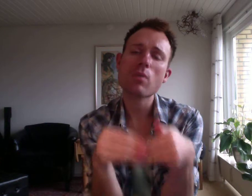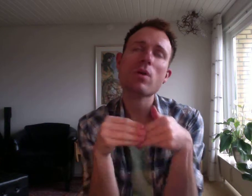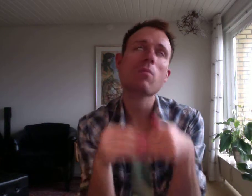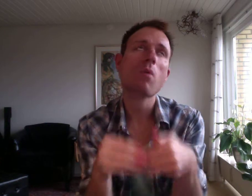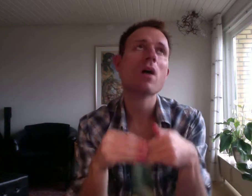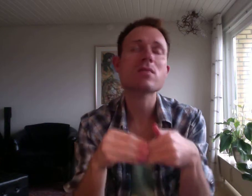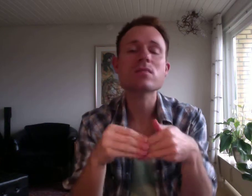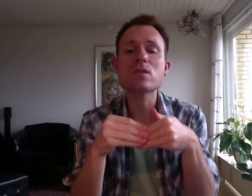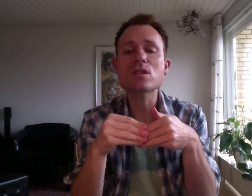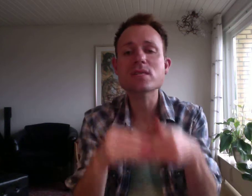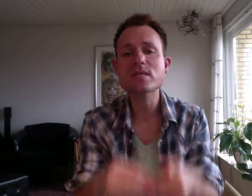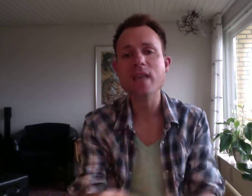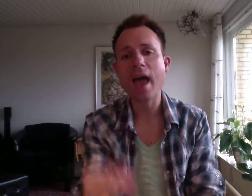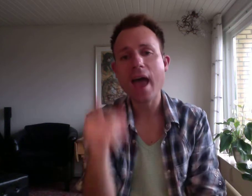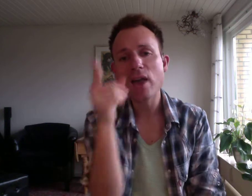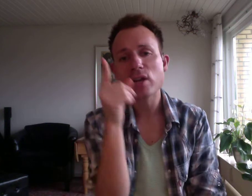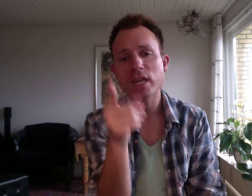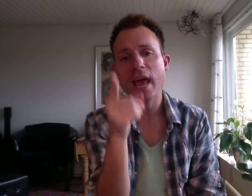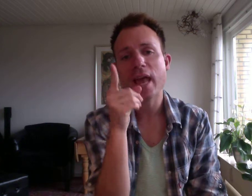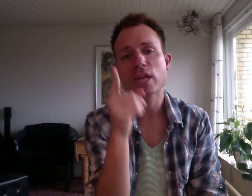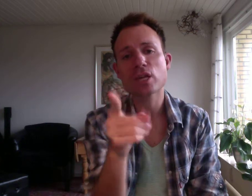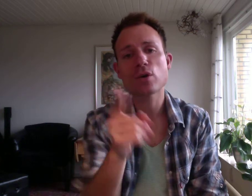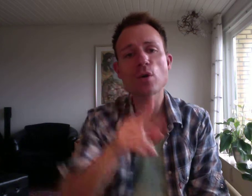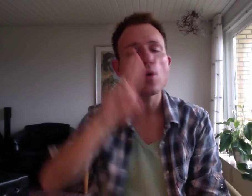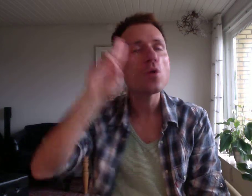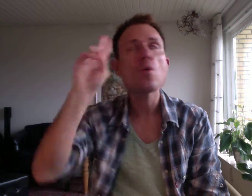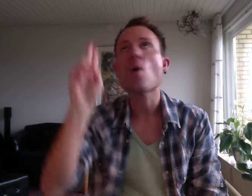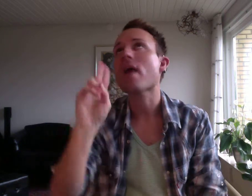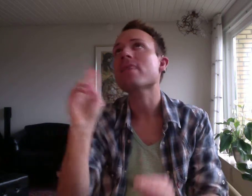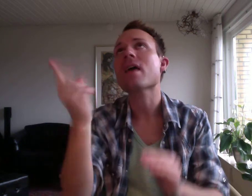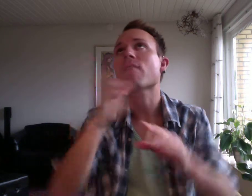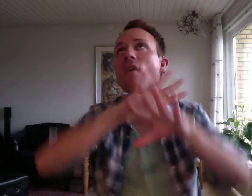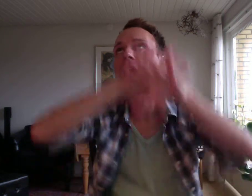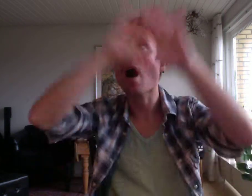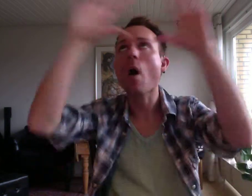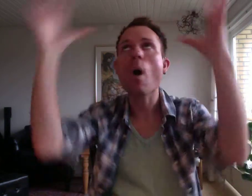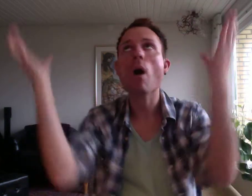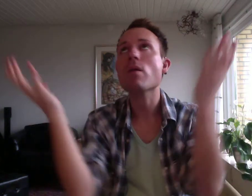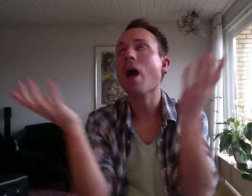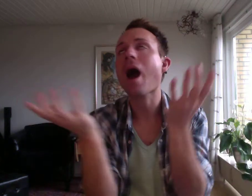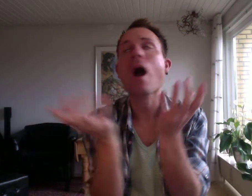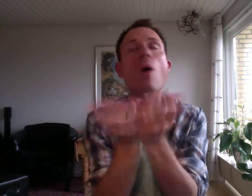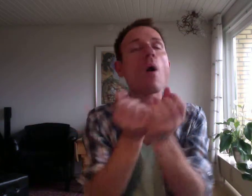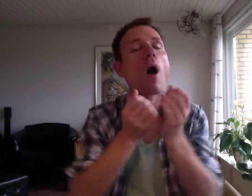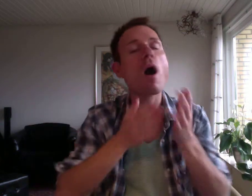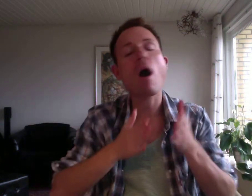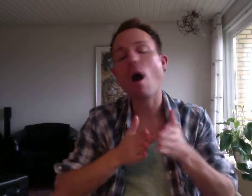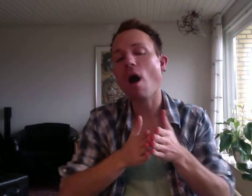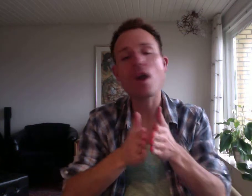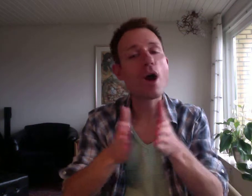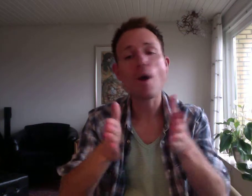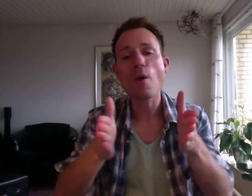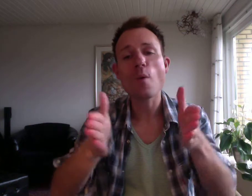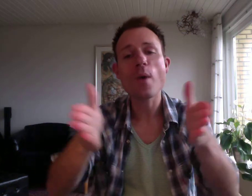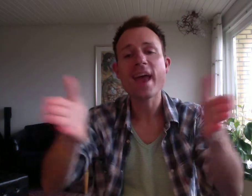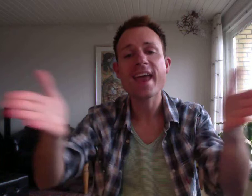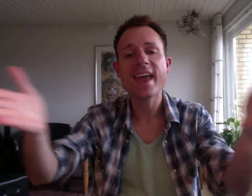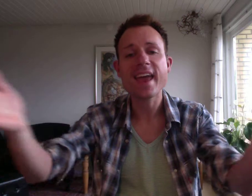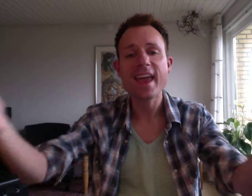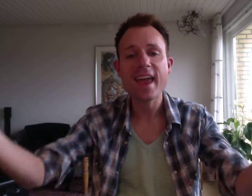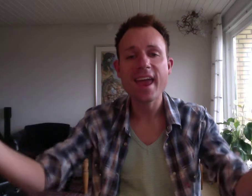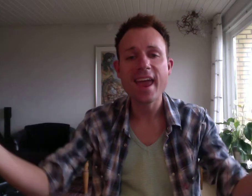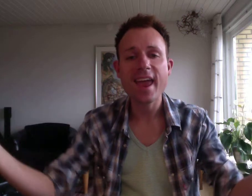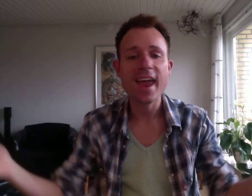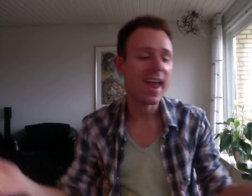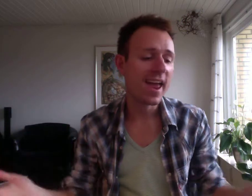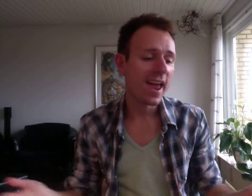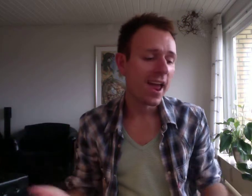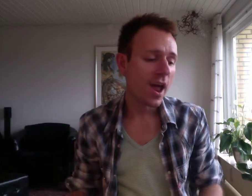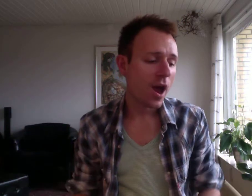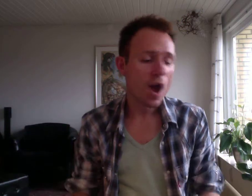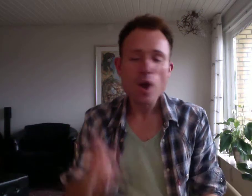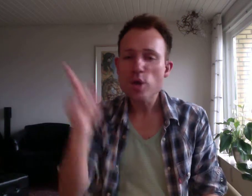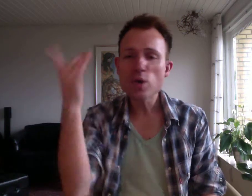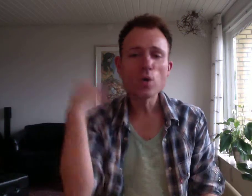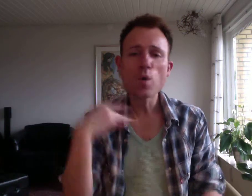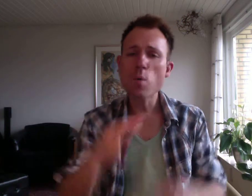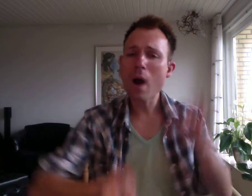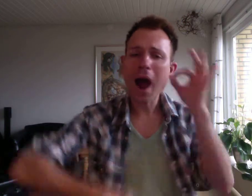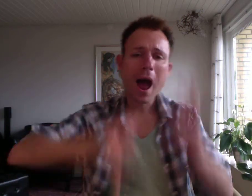And I wanna thank you now For all my ways And you were right